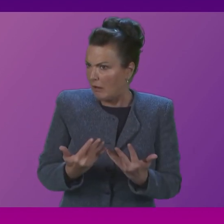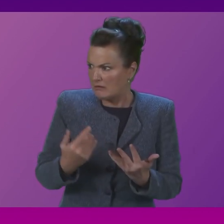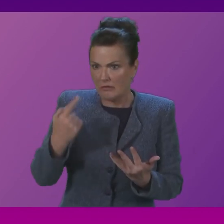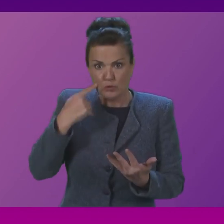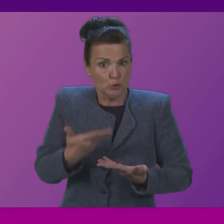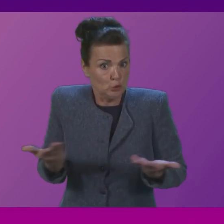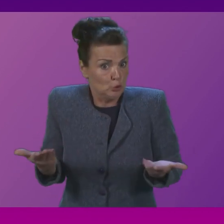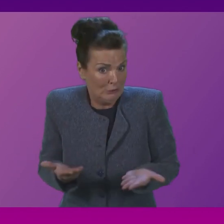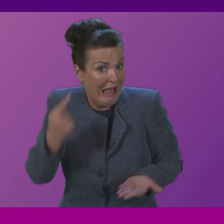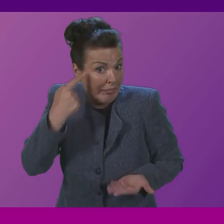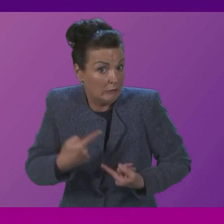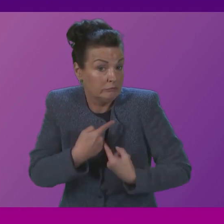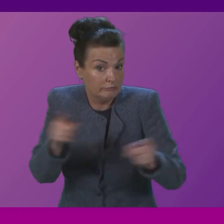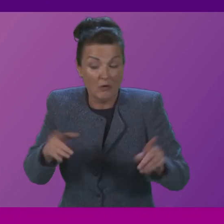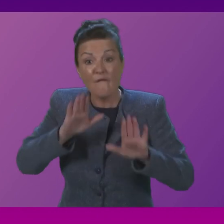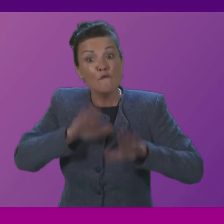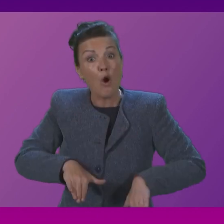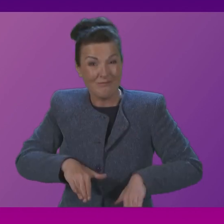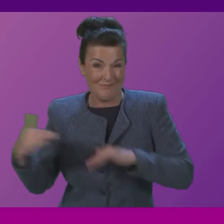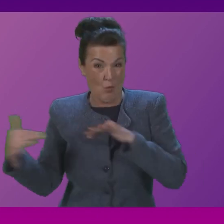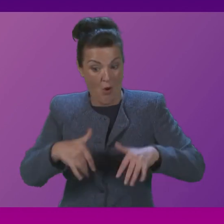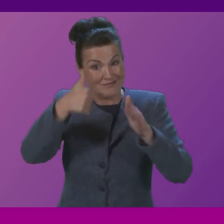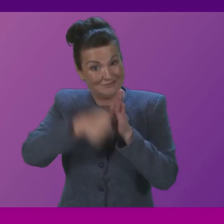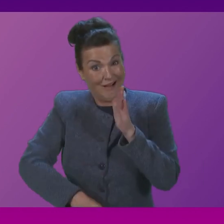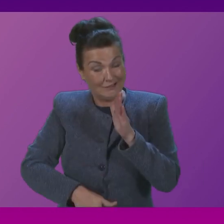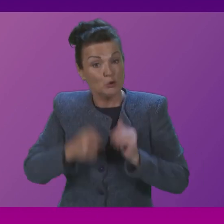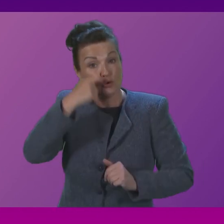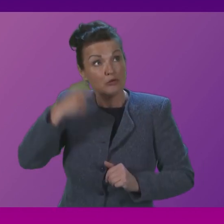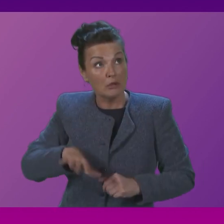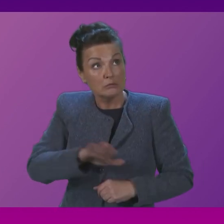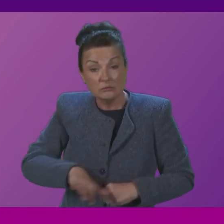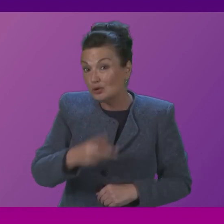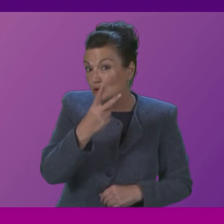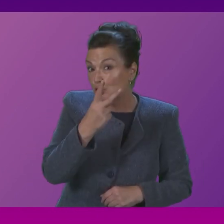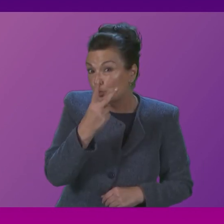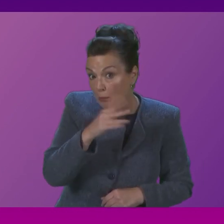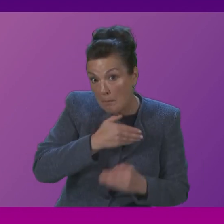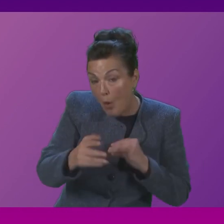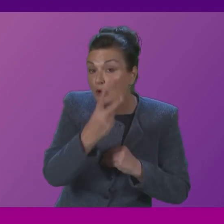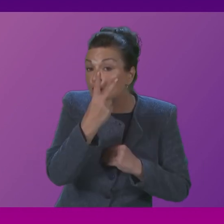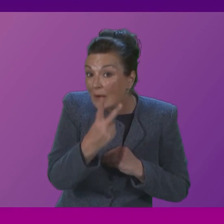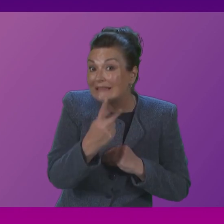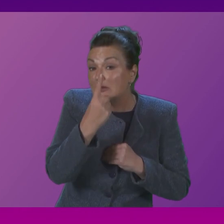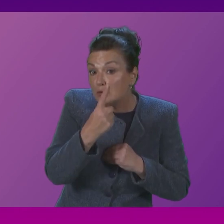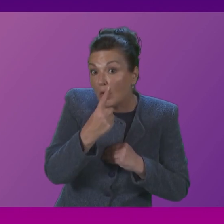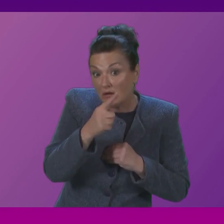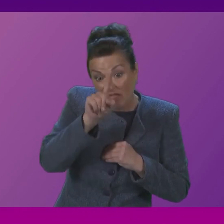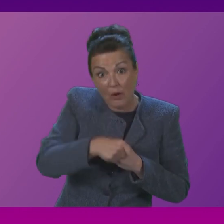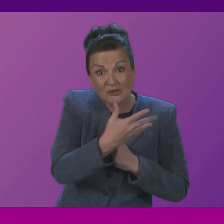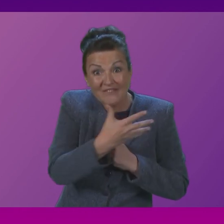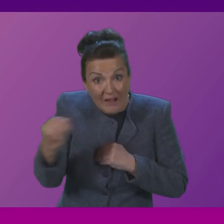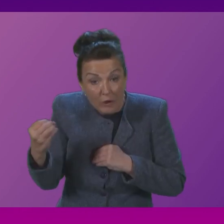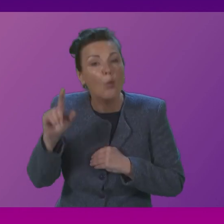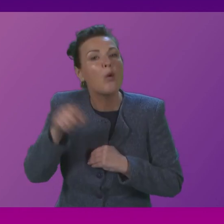out today show that since the conflict in Ukraine began more than 21,500 people with a Scottish